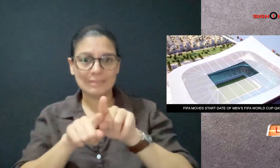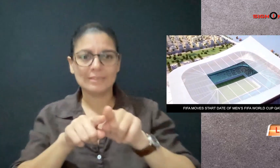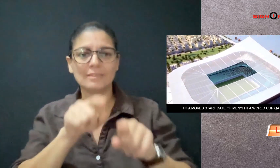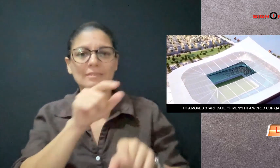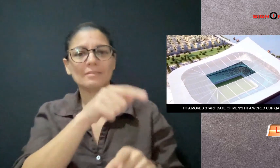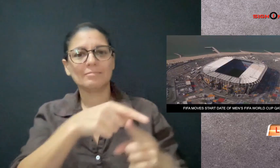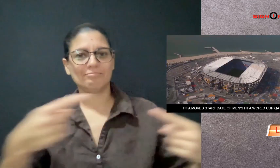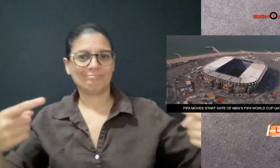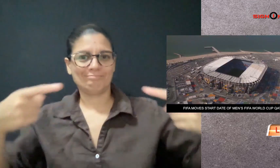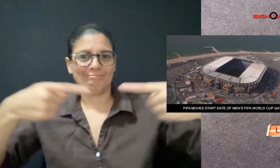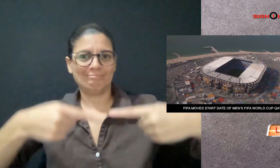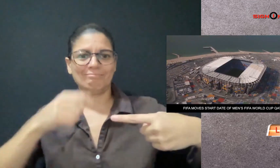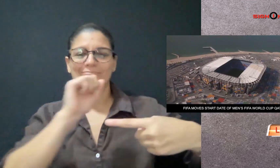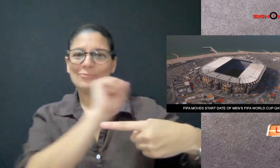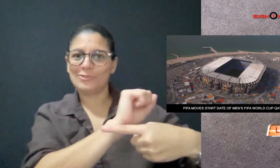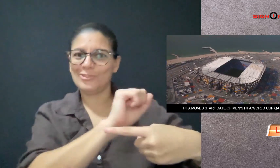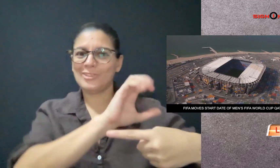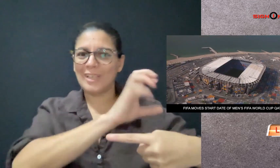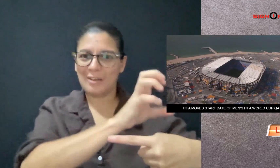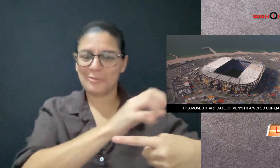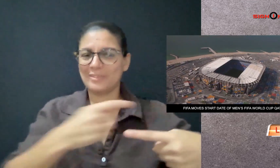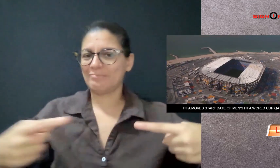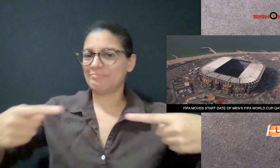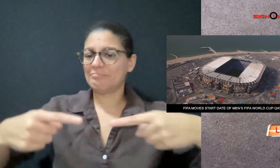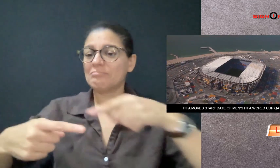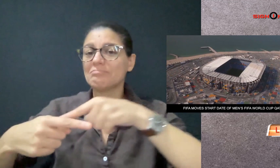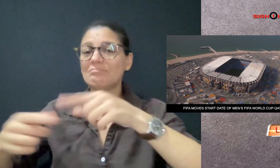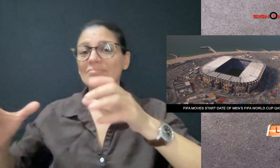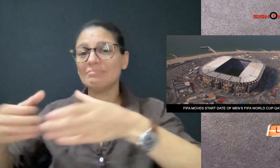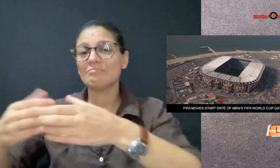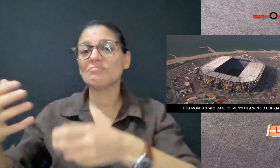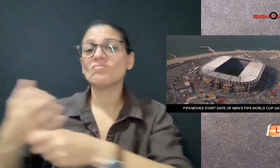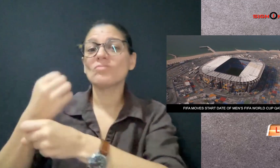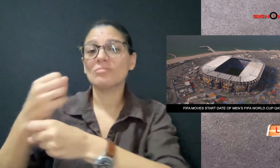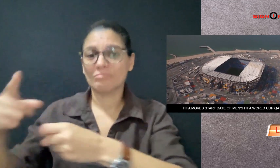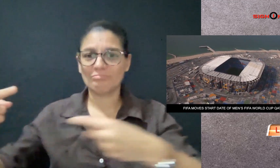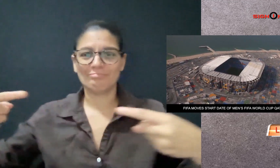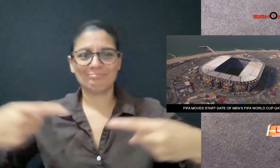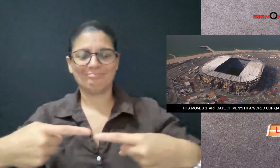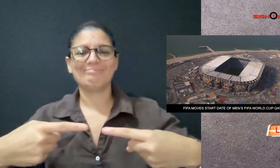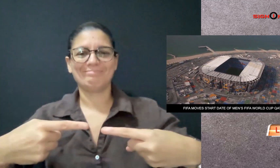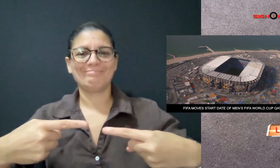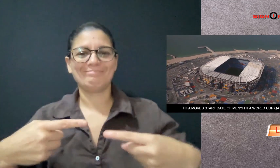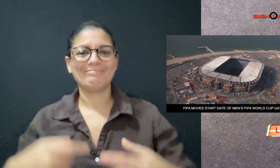ceremony featuring the host country or the defending champions in the opening game.